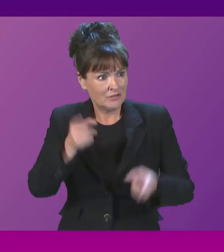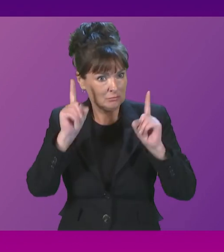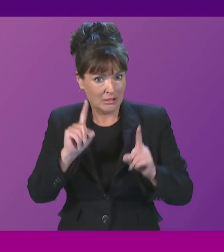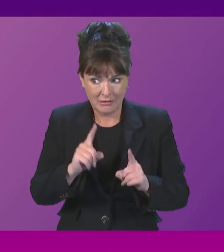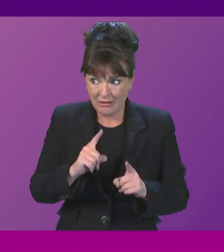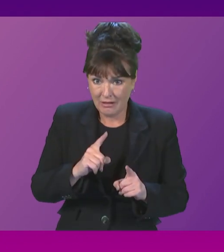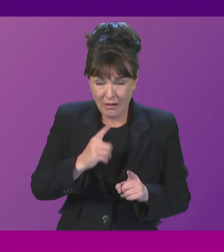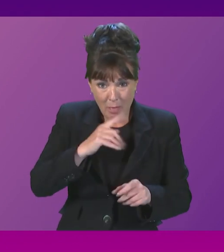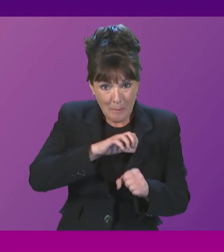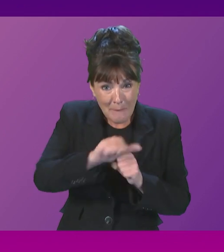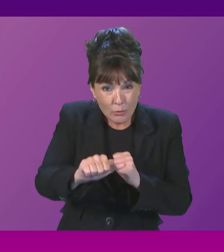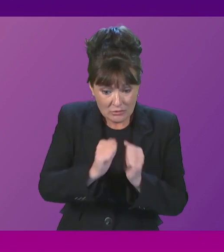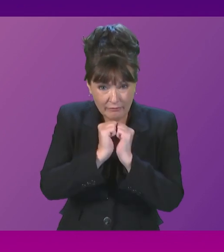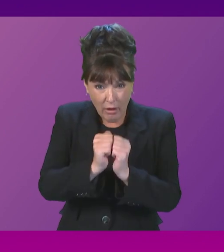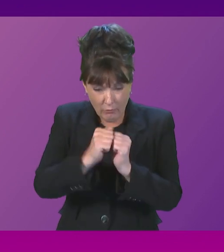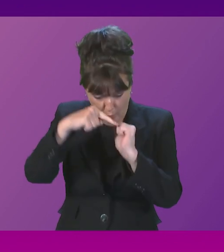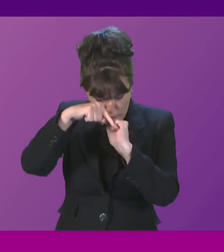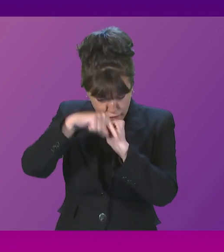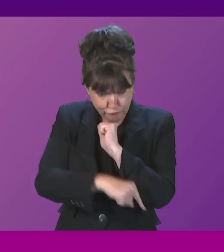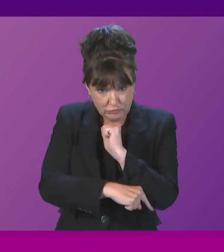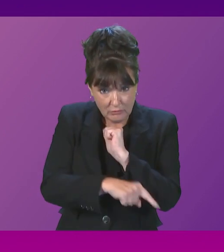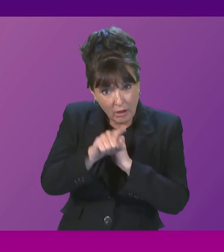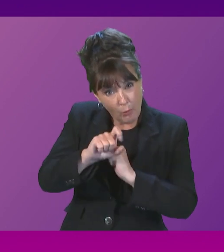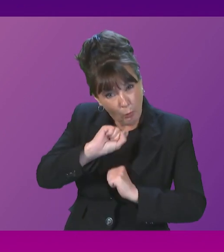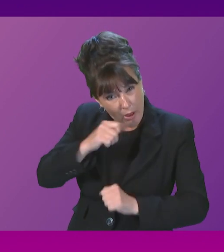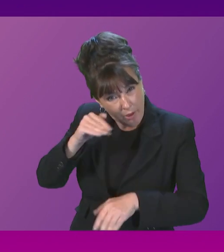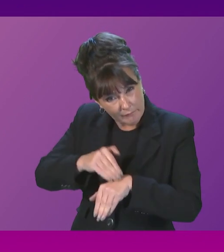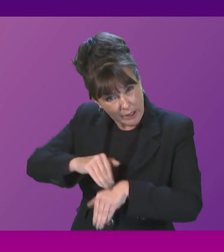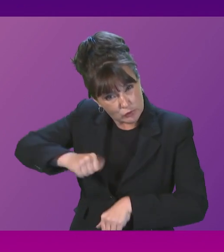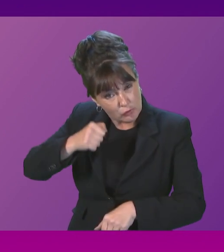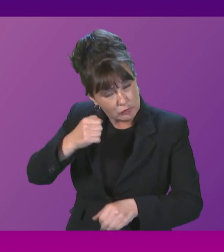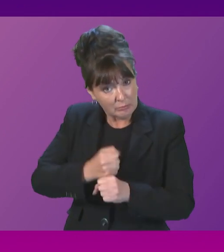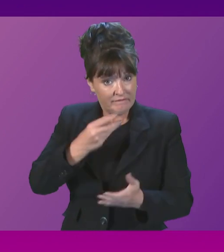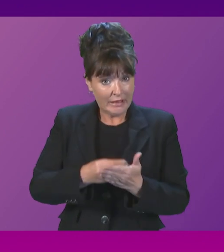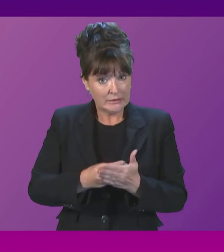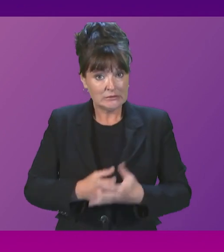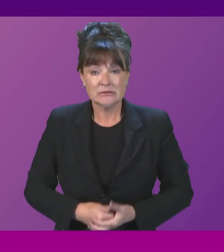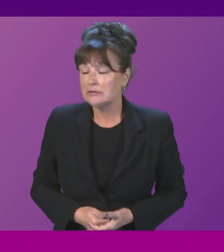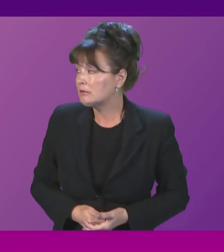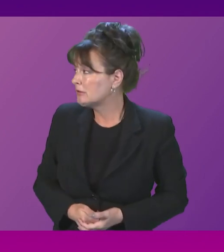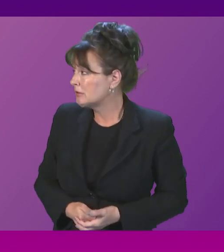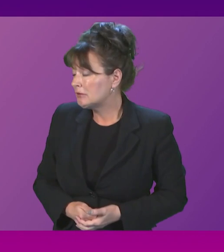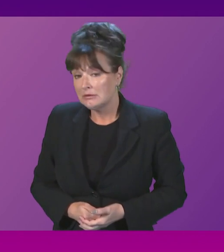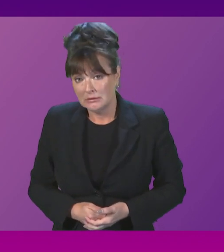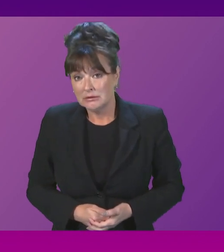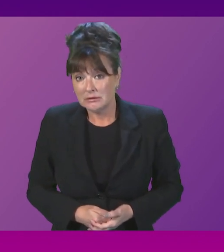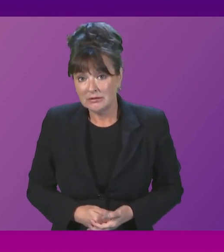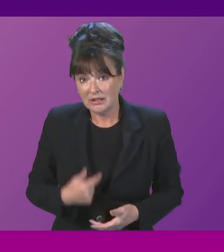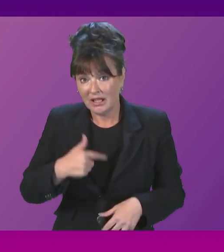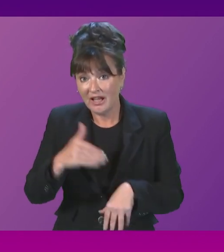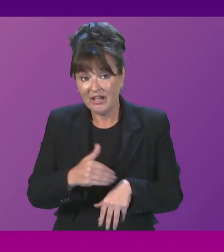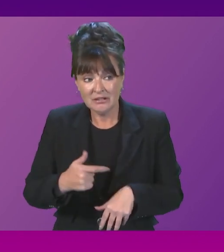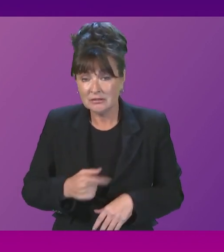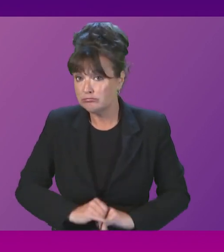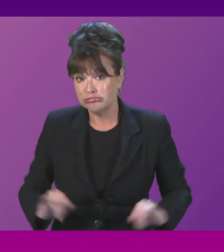will affect the finances of the Scottish Government. First Minister. Well, potentially disastrously, which is of deep and profound